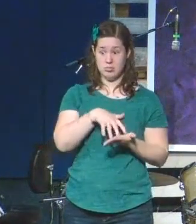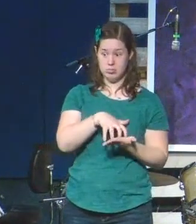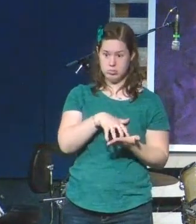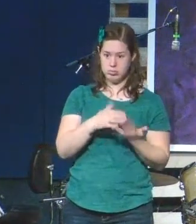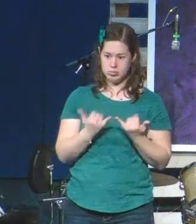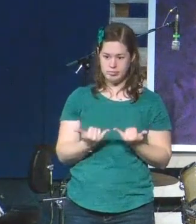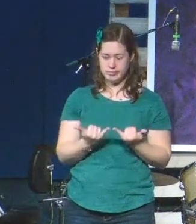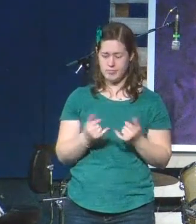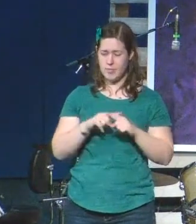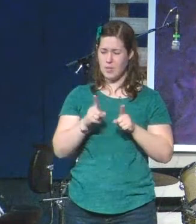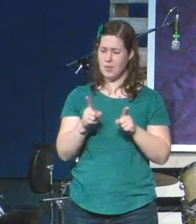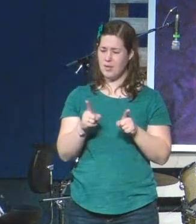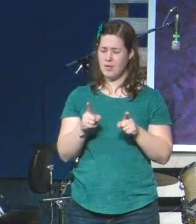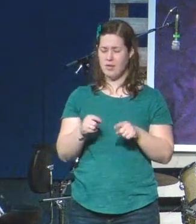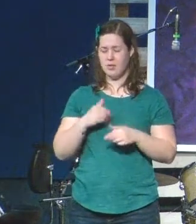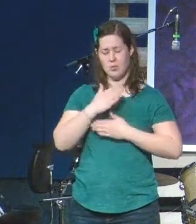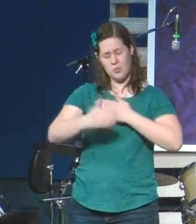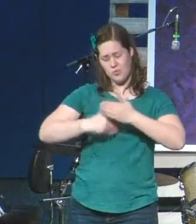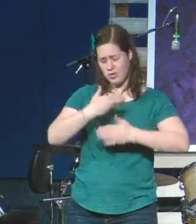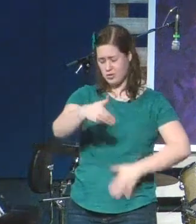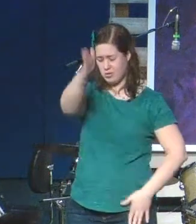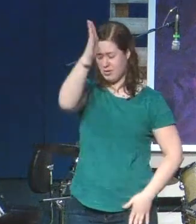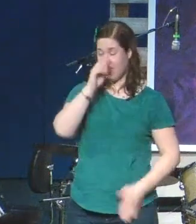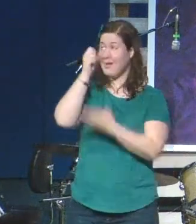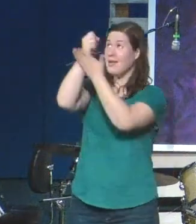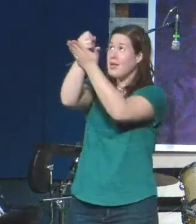But oh gracious God, help us to remember